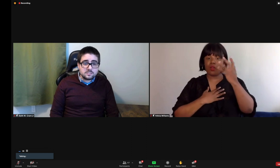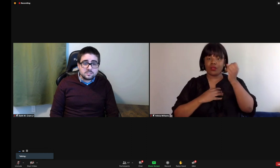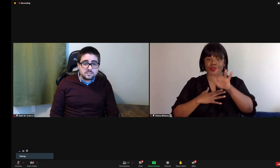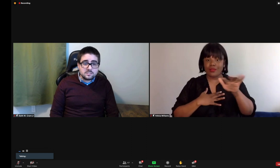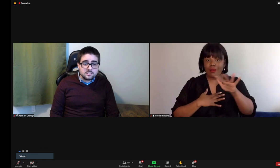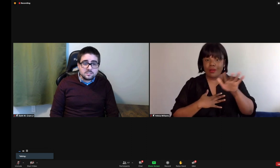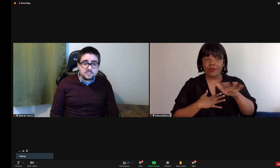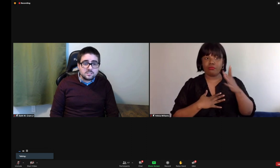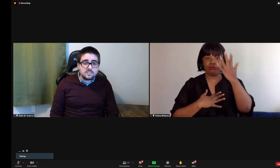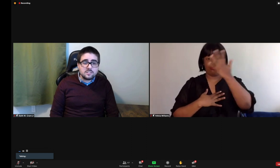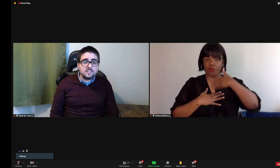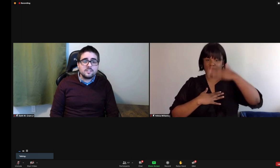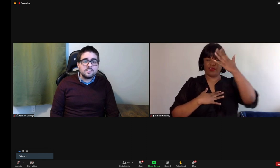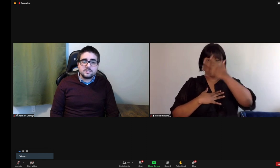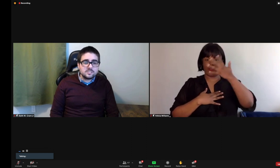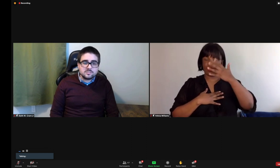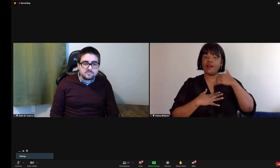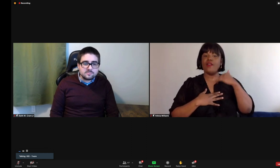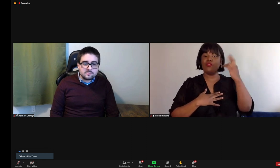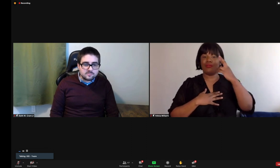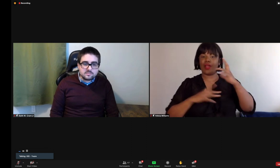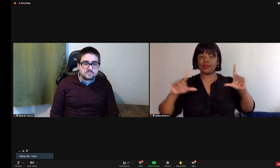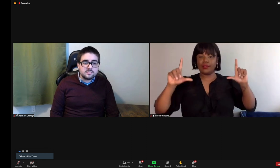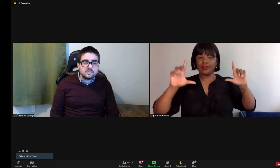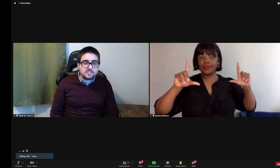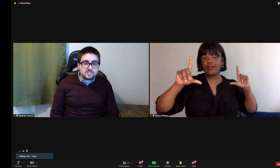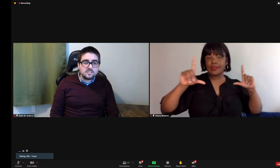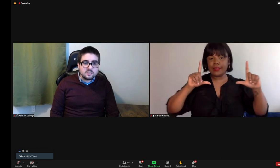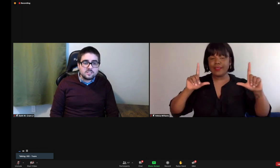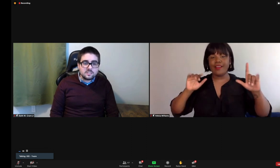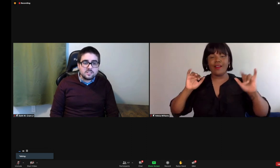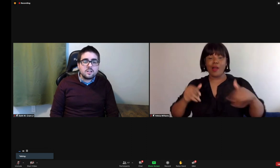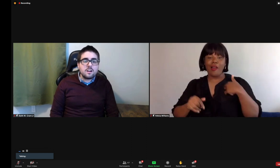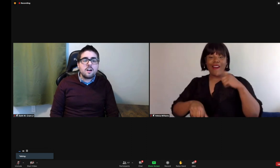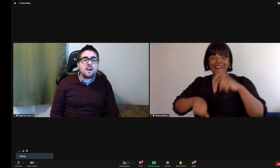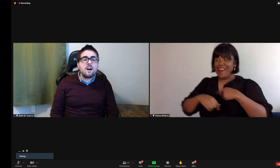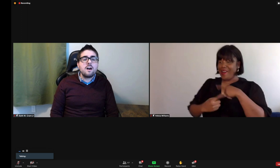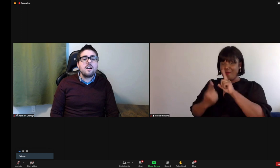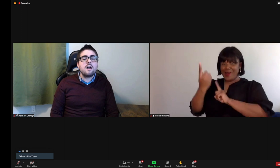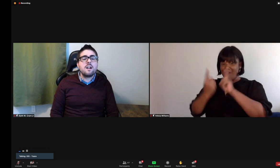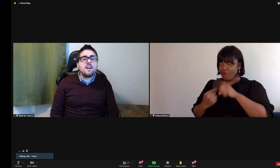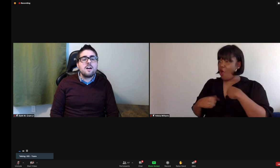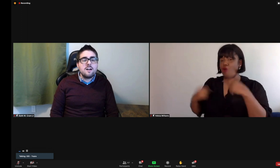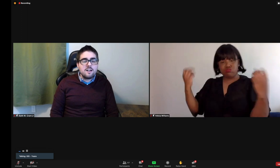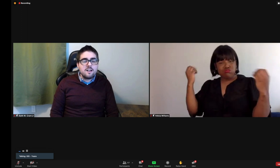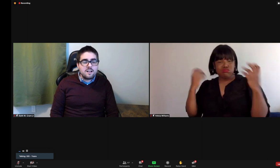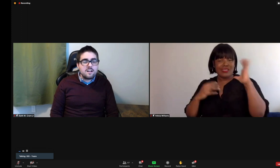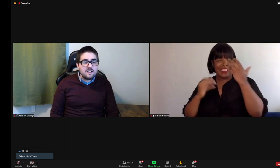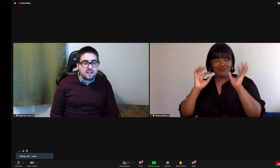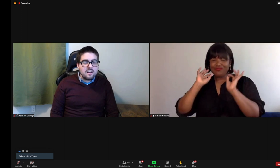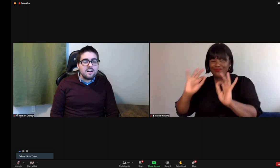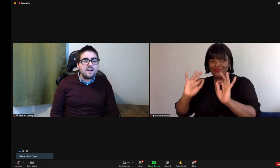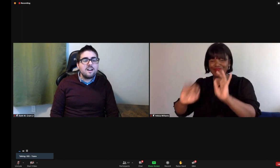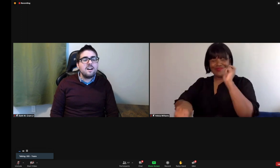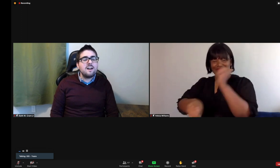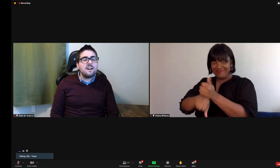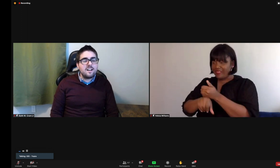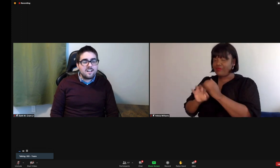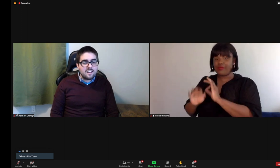camera, I'm noticing that, you know, there are certain parts of my face that are not reflected the way that I want it to be seen. So sometimes I've got